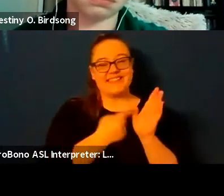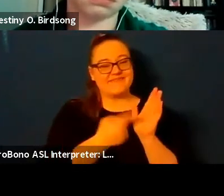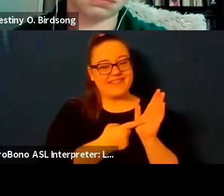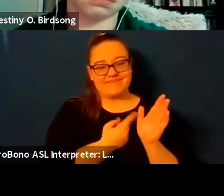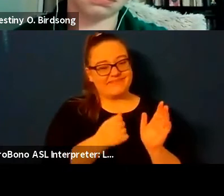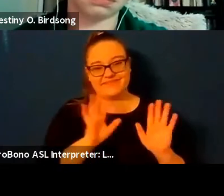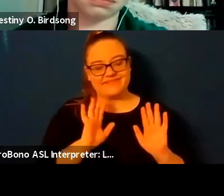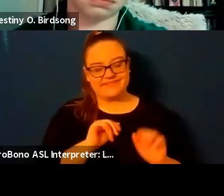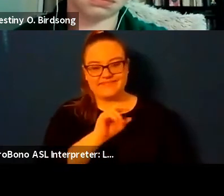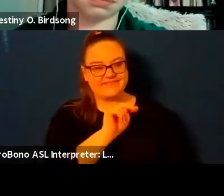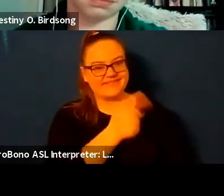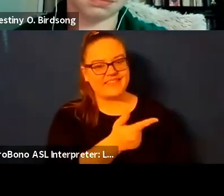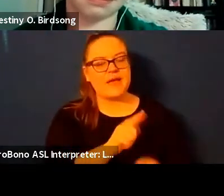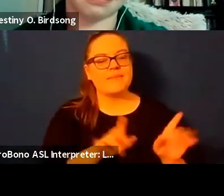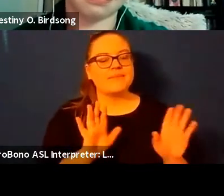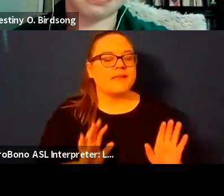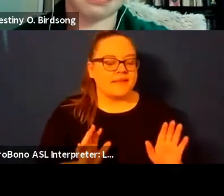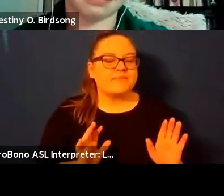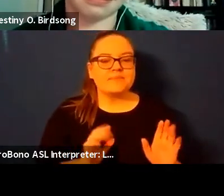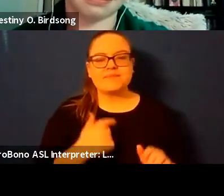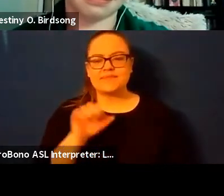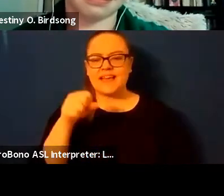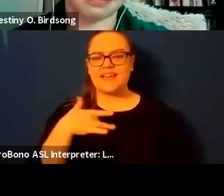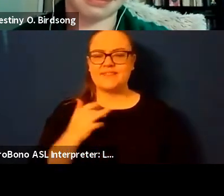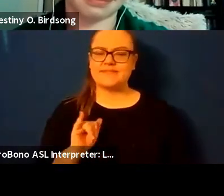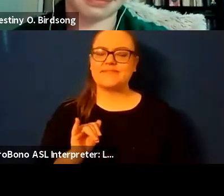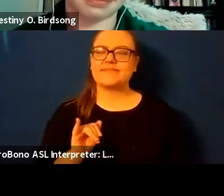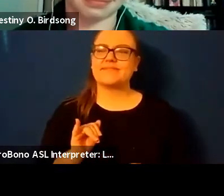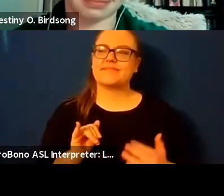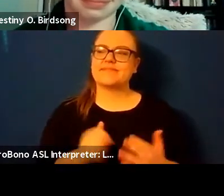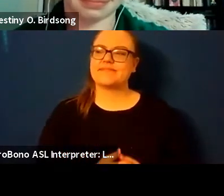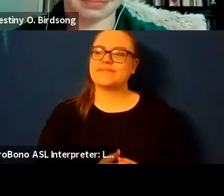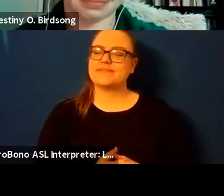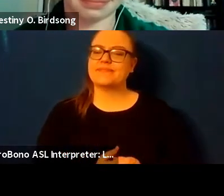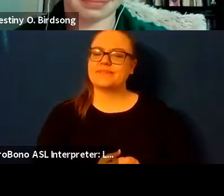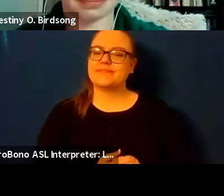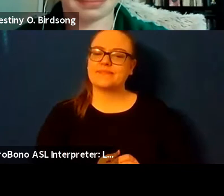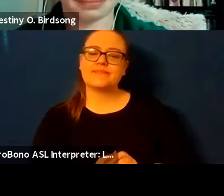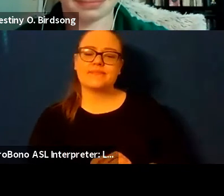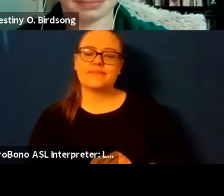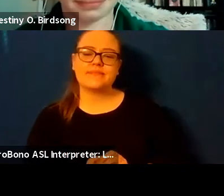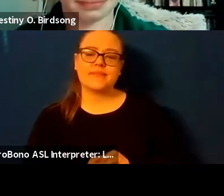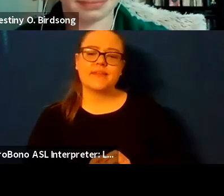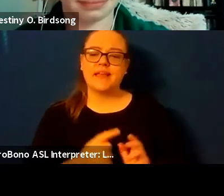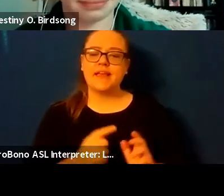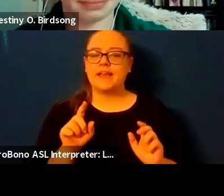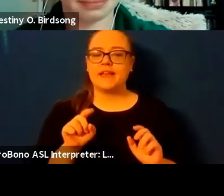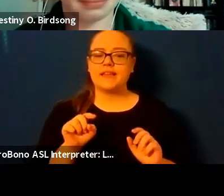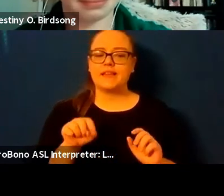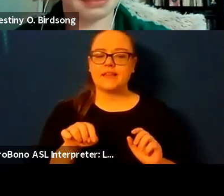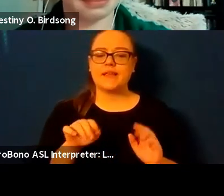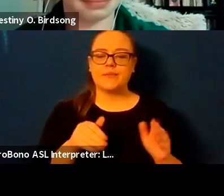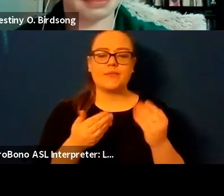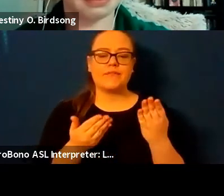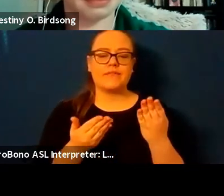but um yeah i mean i i feel like it's just it provides i think all research